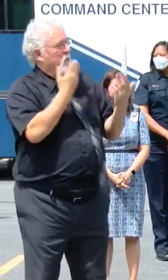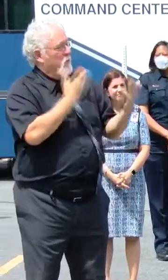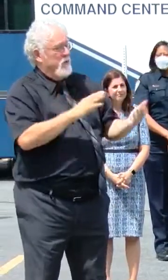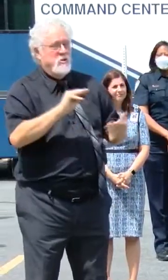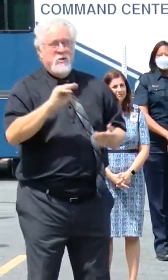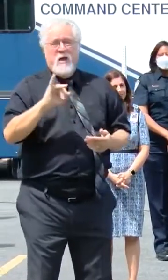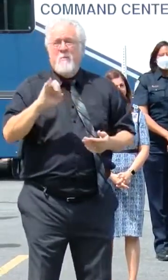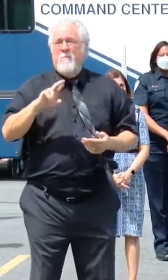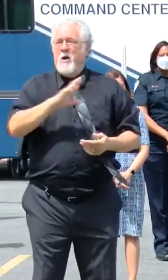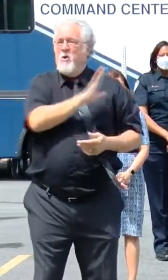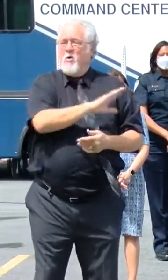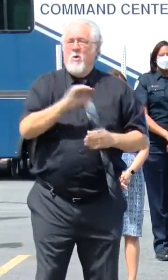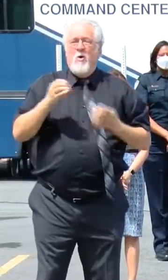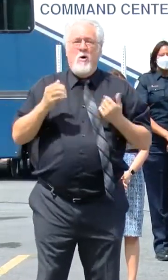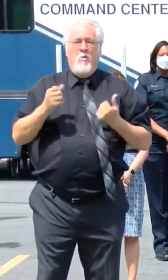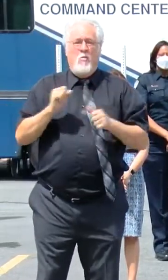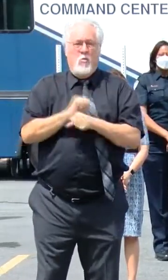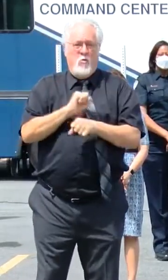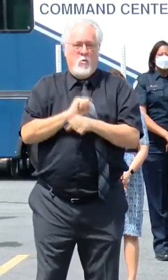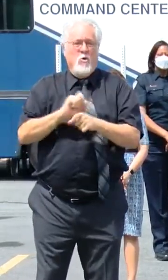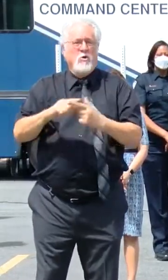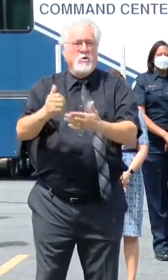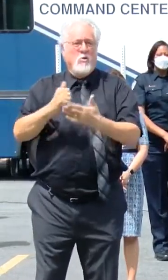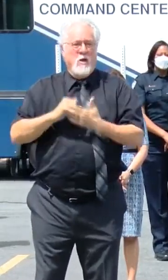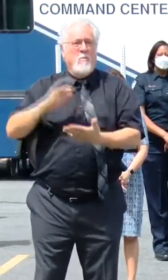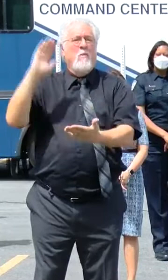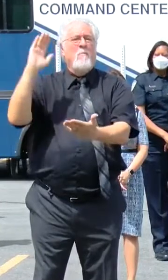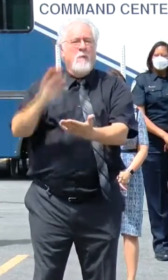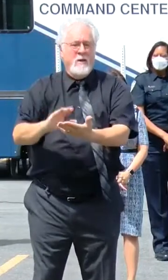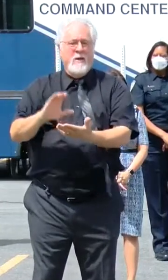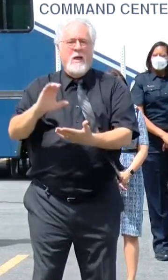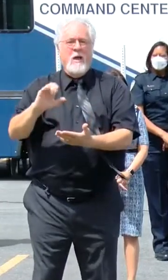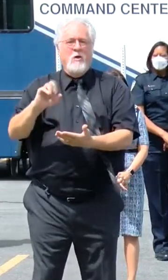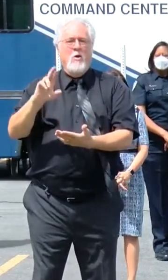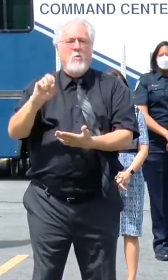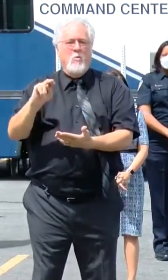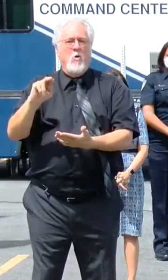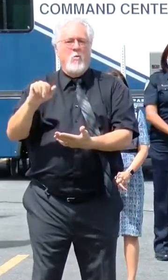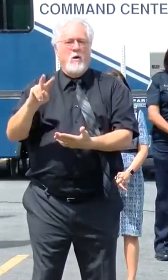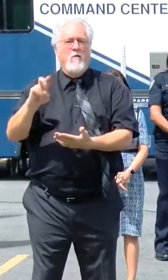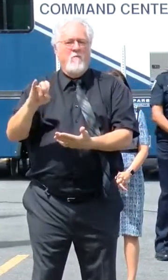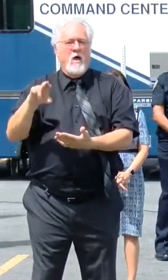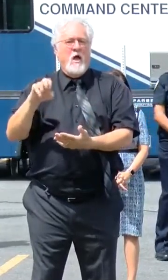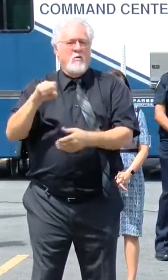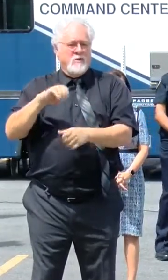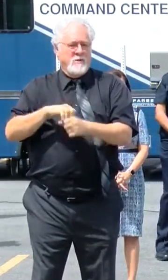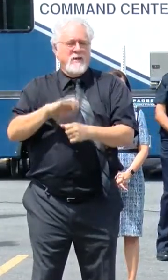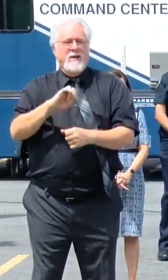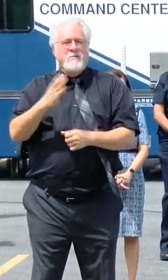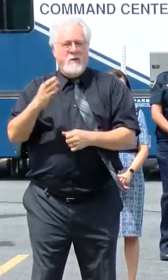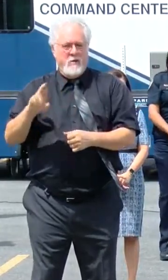the mayor's effort to help mitigate coronavirus here in East Baton Rouge Parish. Thank you.